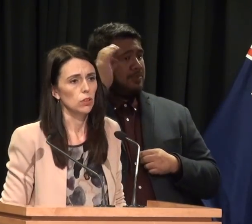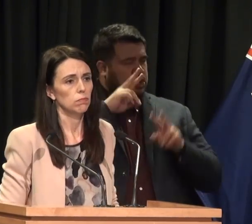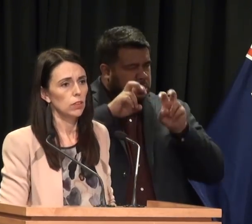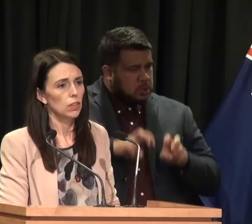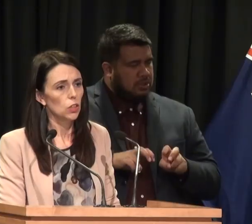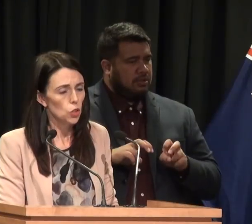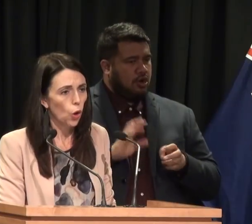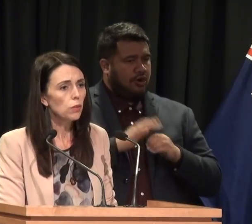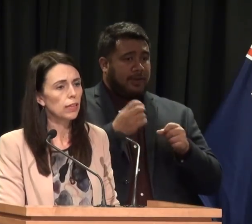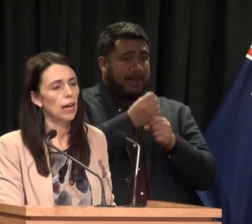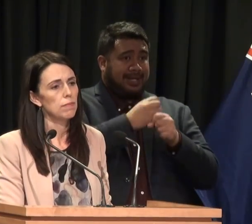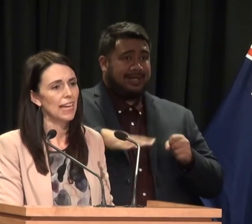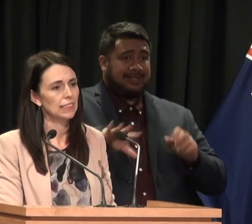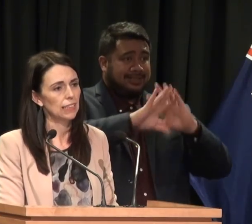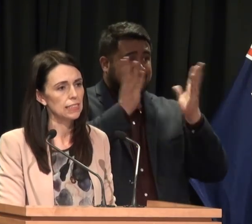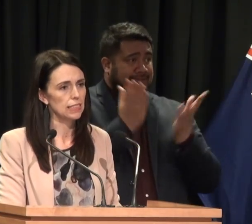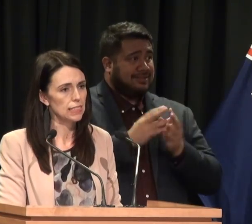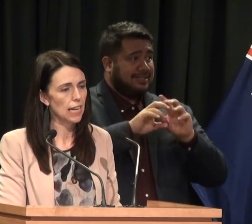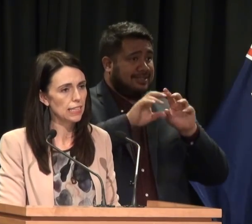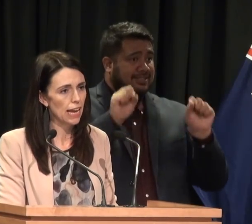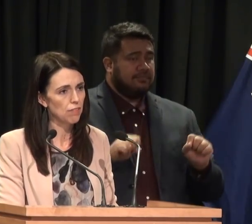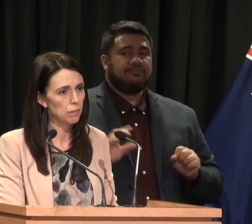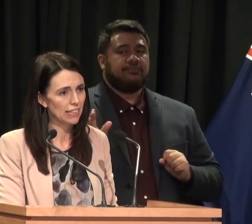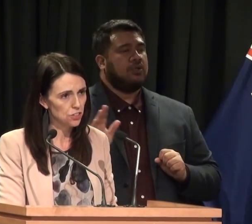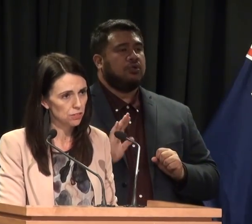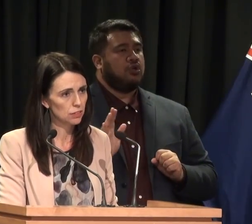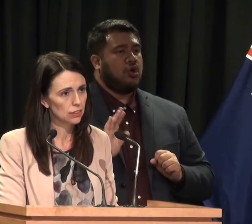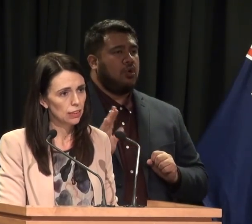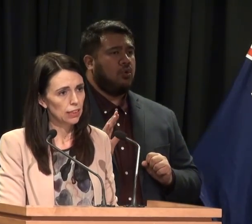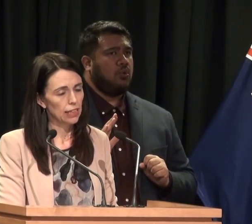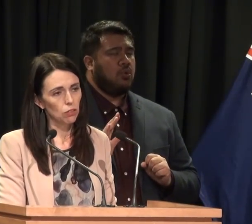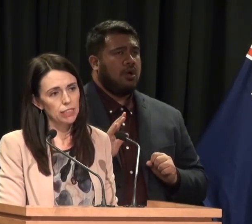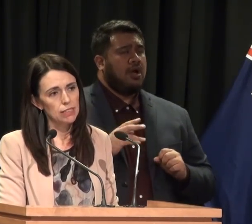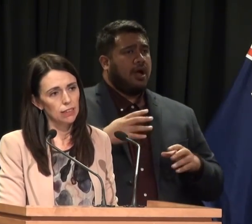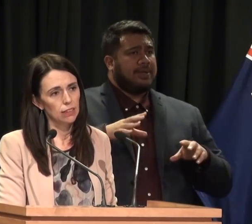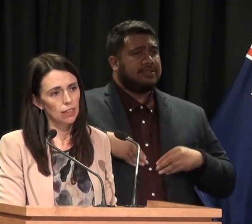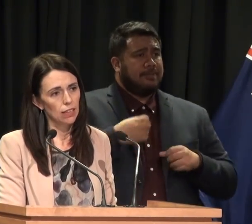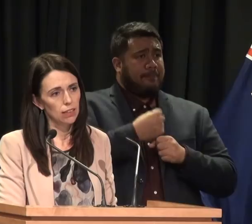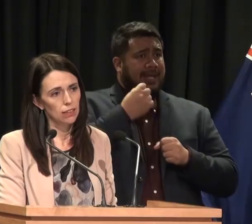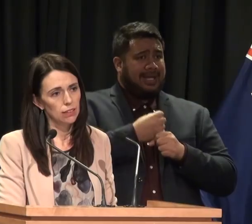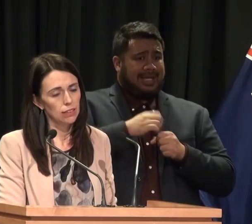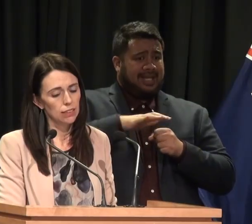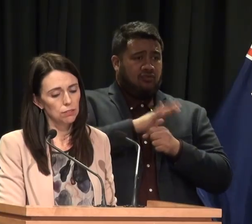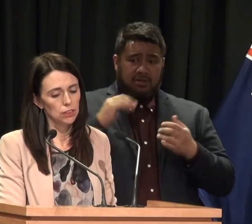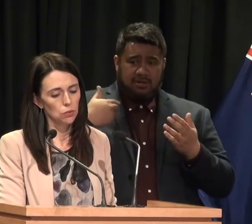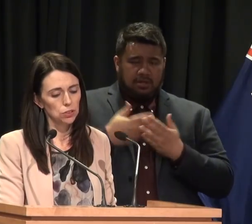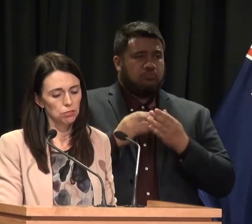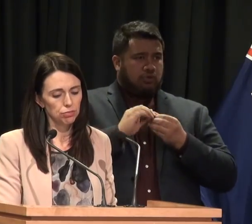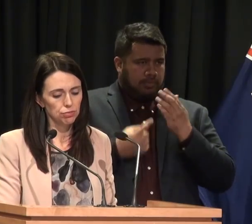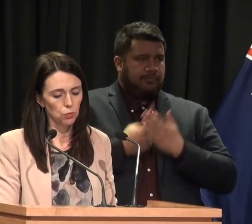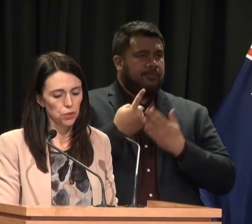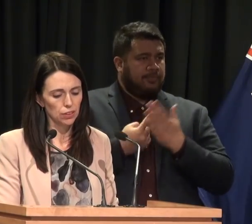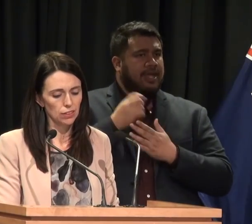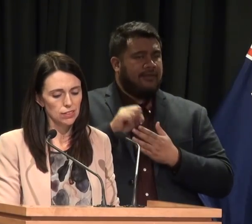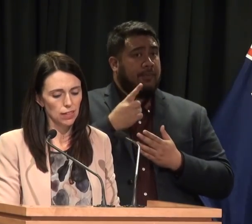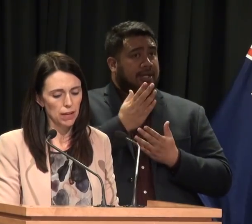Look, no, that isn't to say that there haven't been issues, and obviously the result of